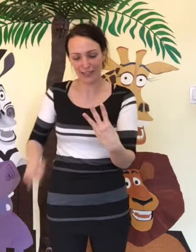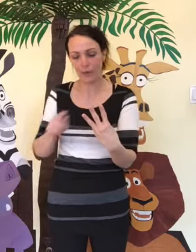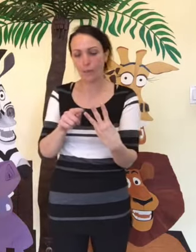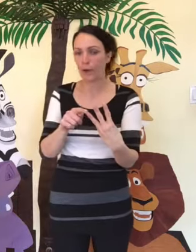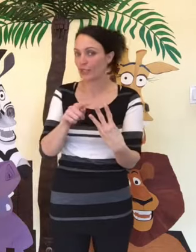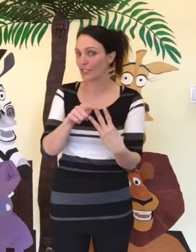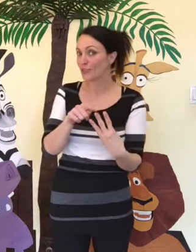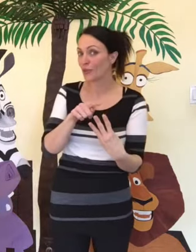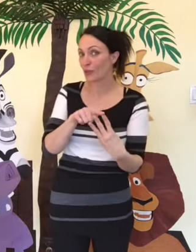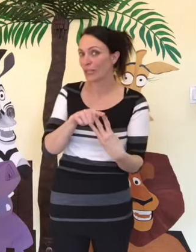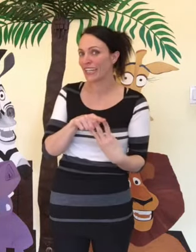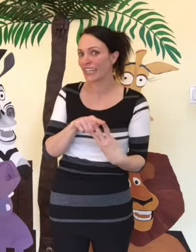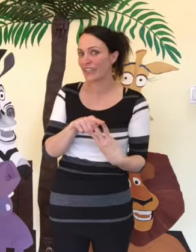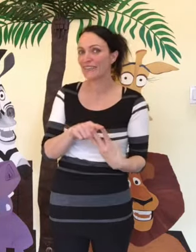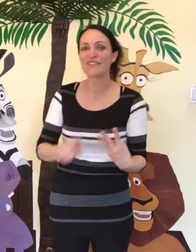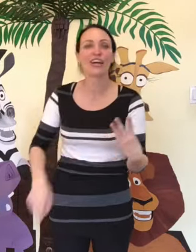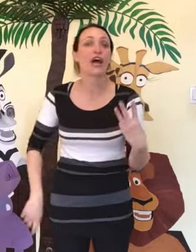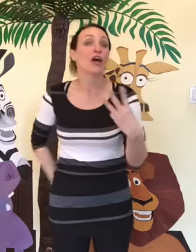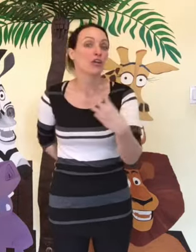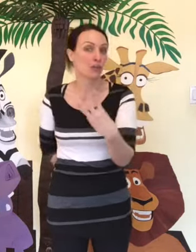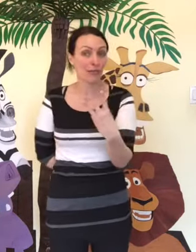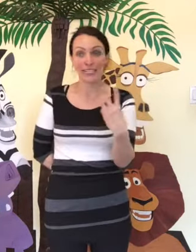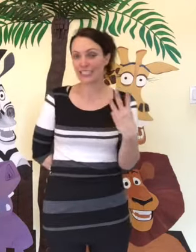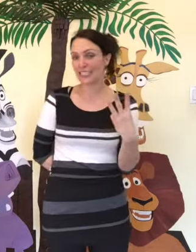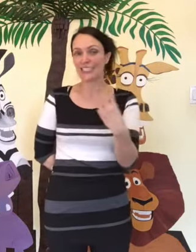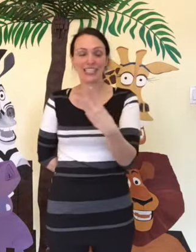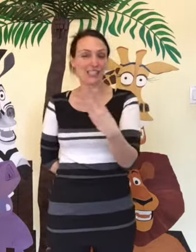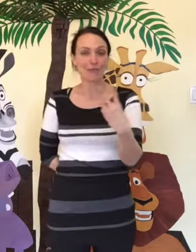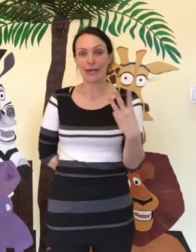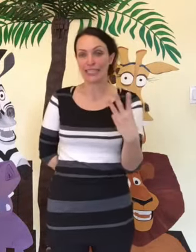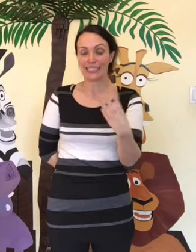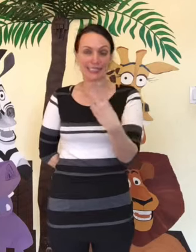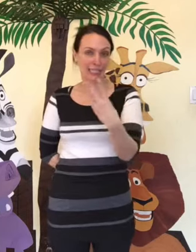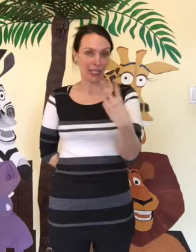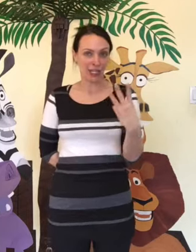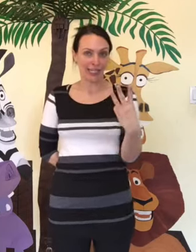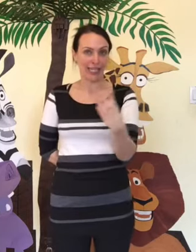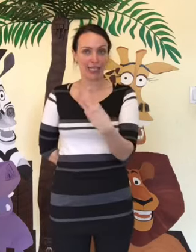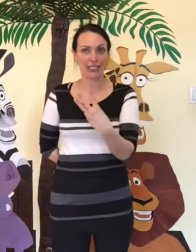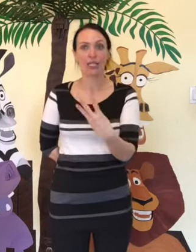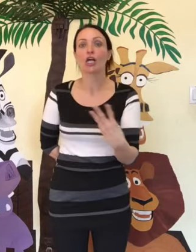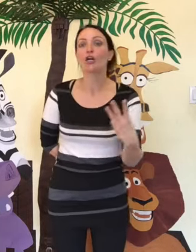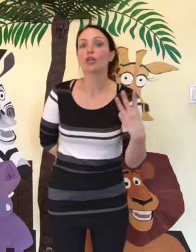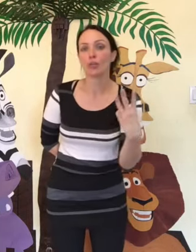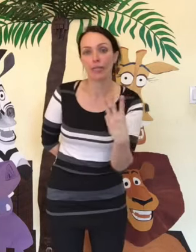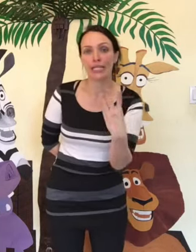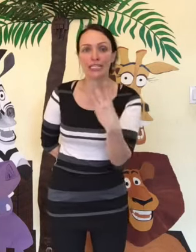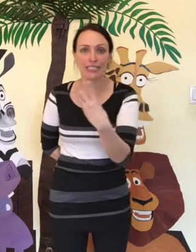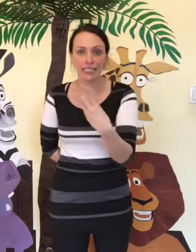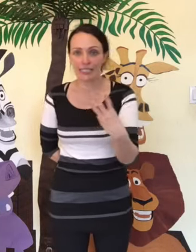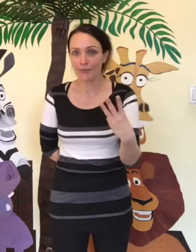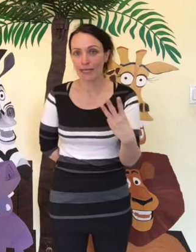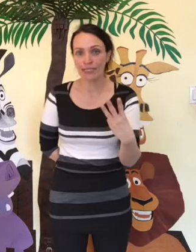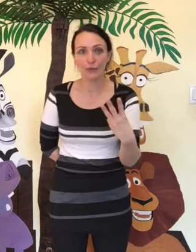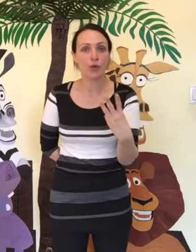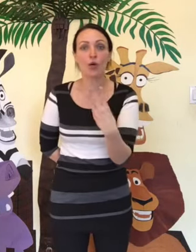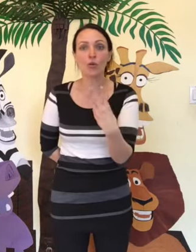One, two, three. Three little Easter bunnies sitting on a hill. Three little Easter bunnies were all